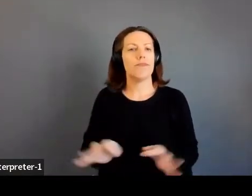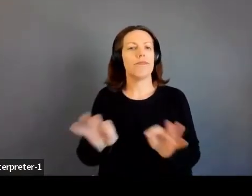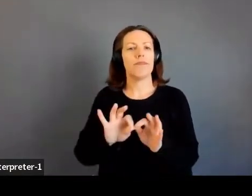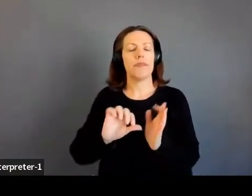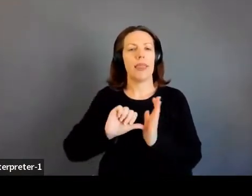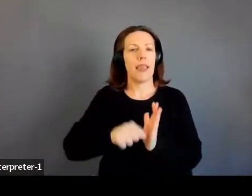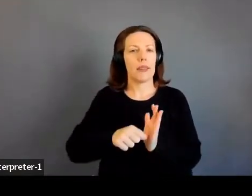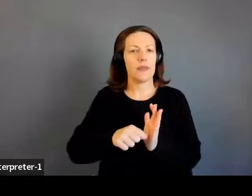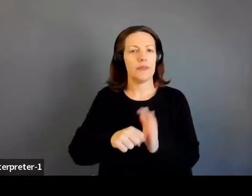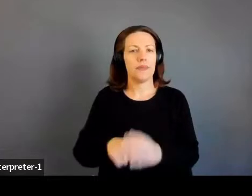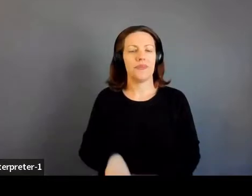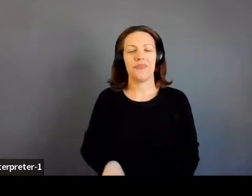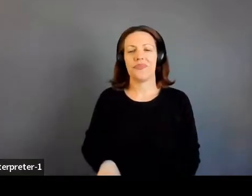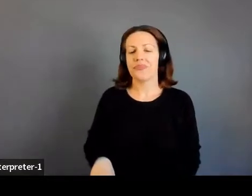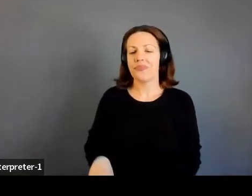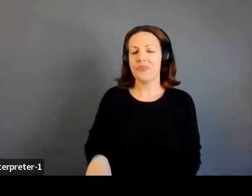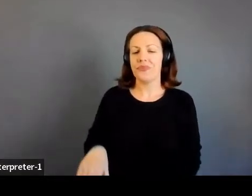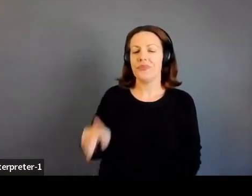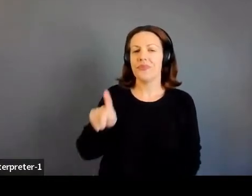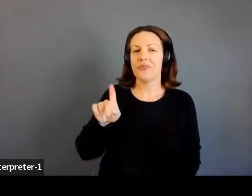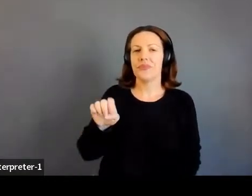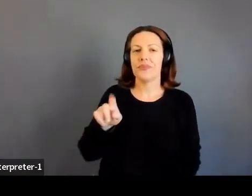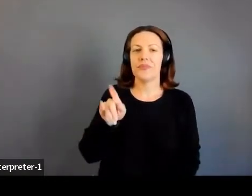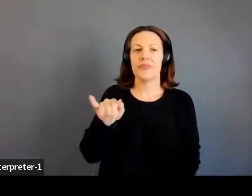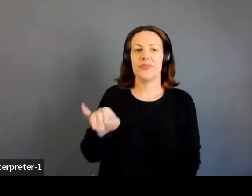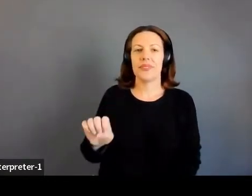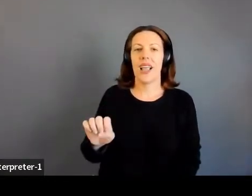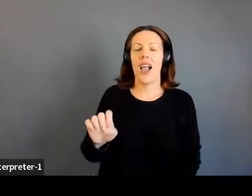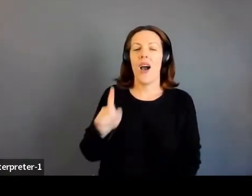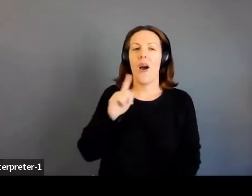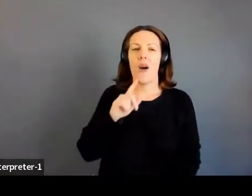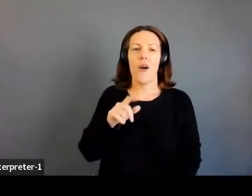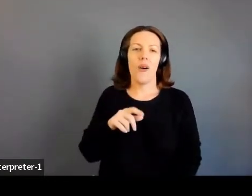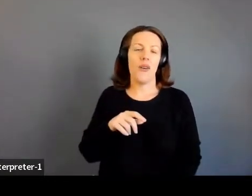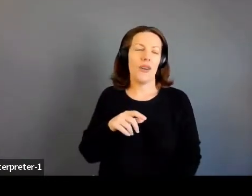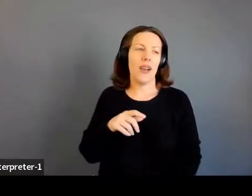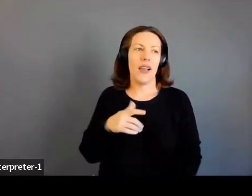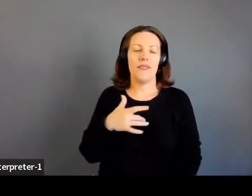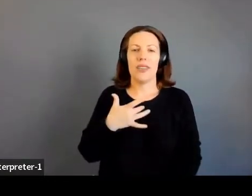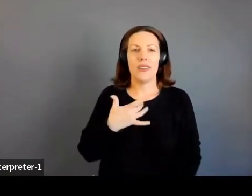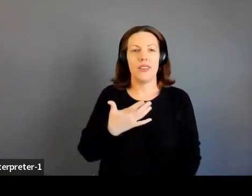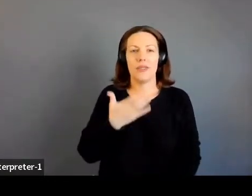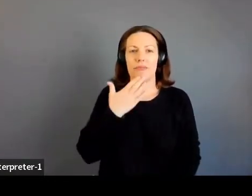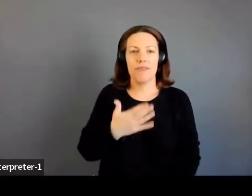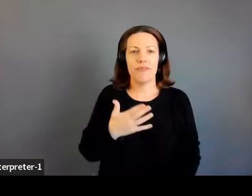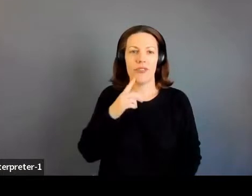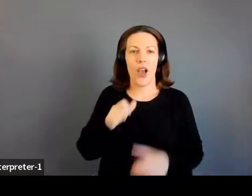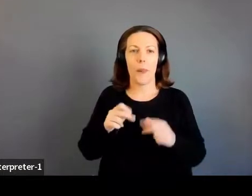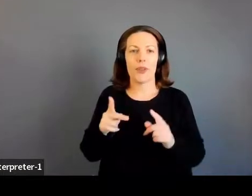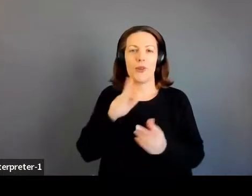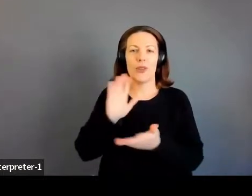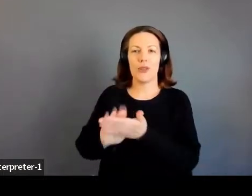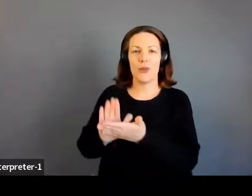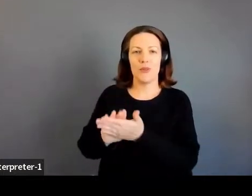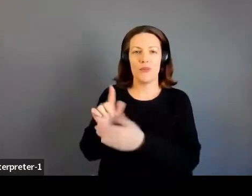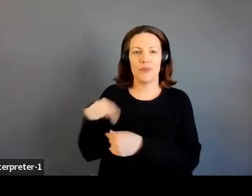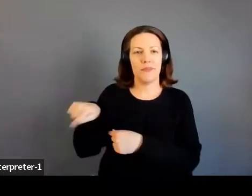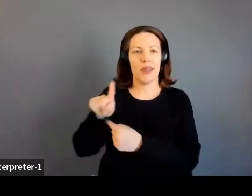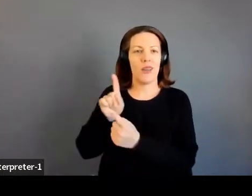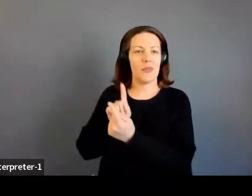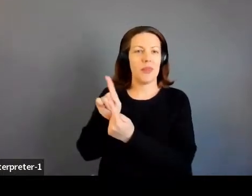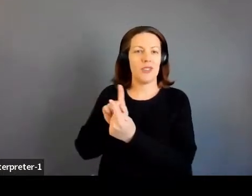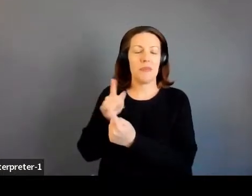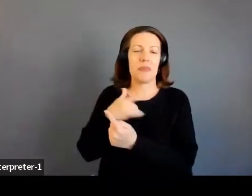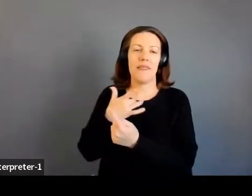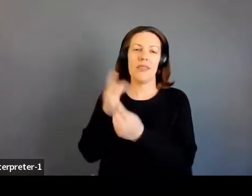Yeah, no, and I'm so grateful for the opportunity to sing their praises, because I think mentorship is one of the most important, important